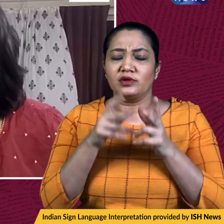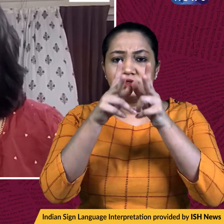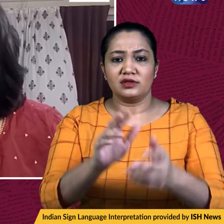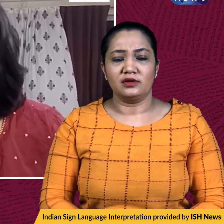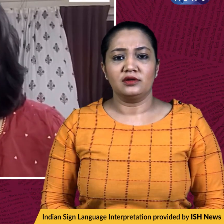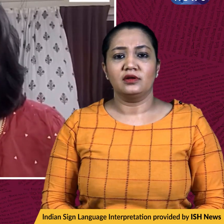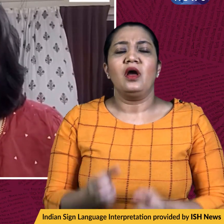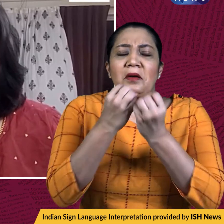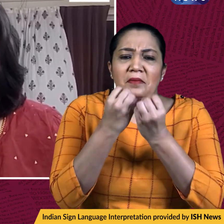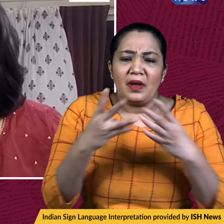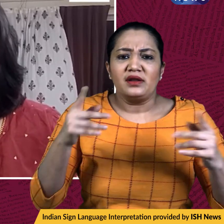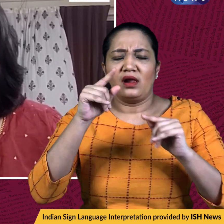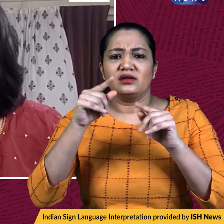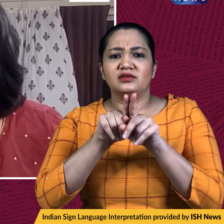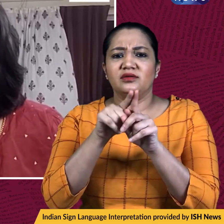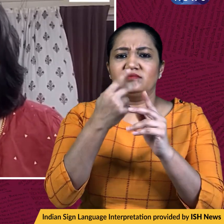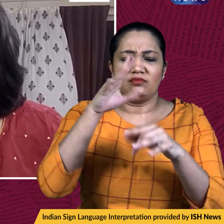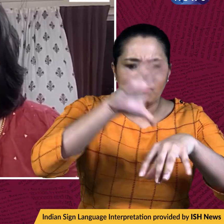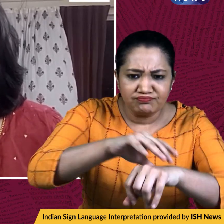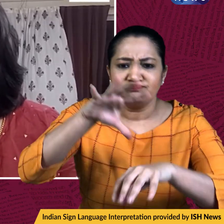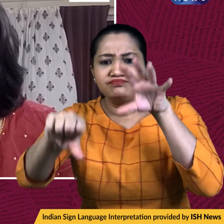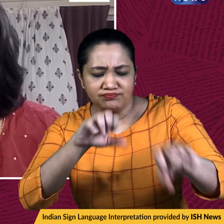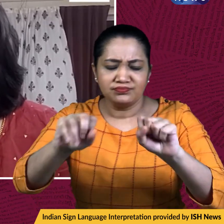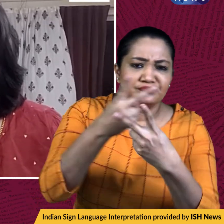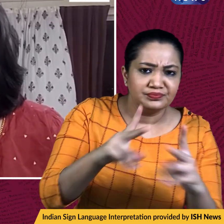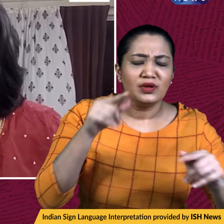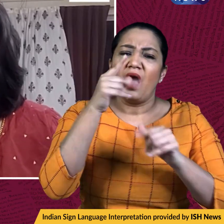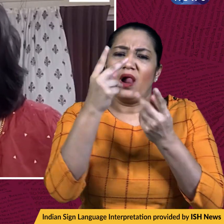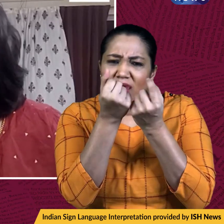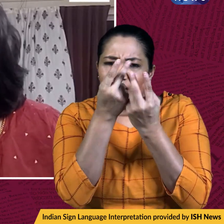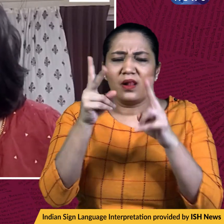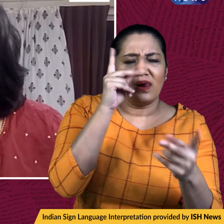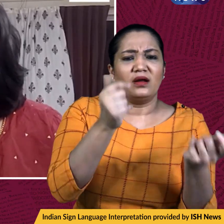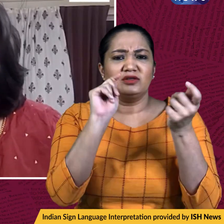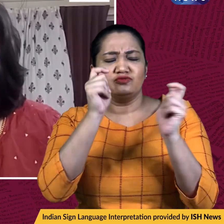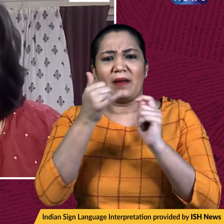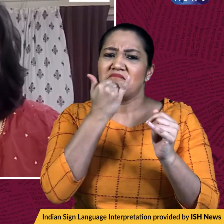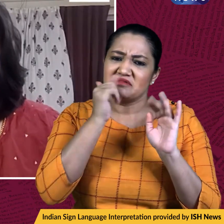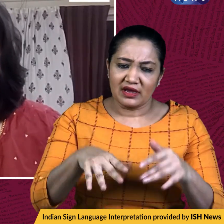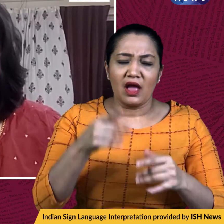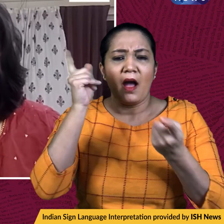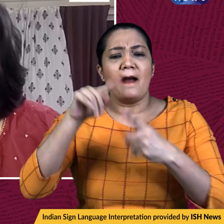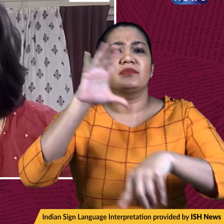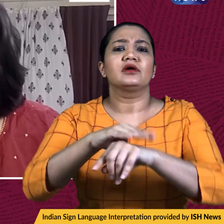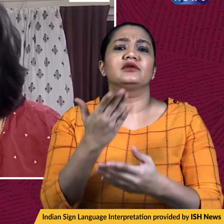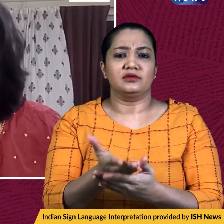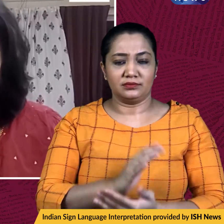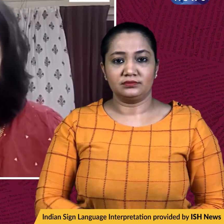that there were several irregularities in the raid on the Yard, Korea, during which he was arrested. In